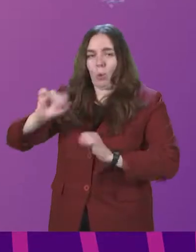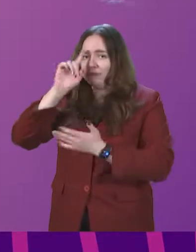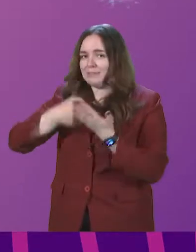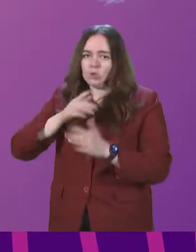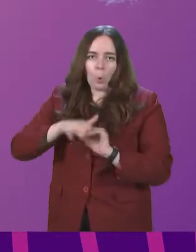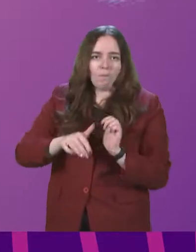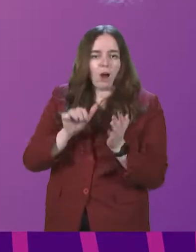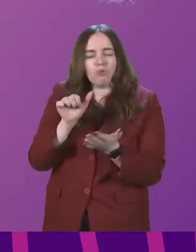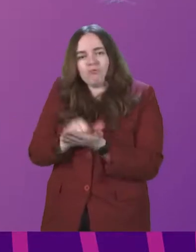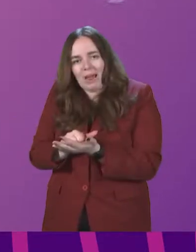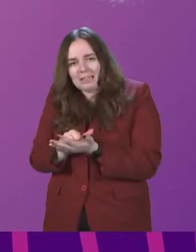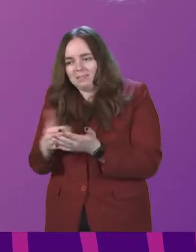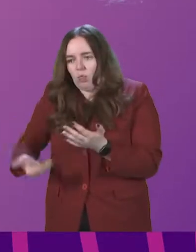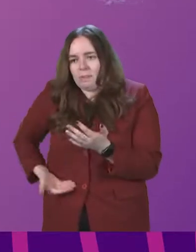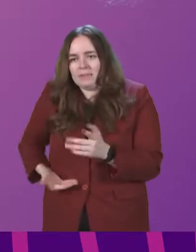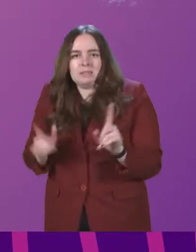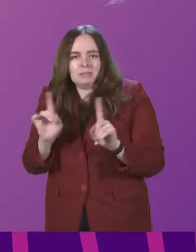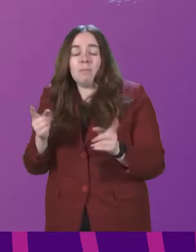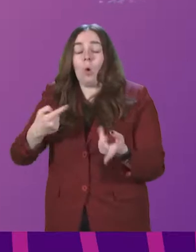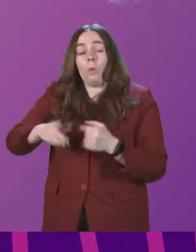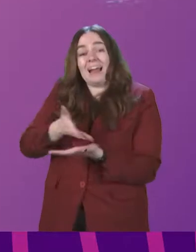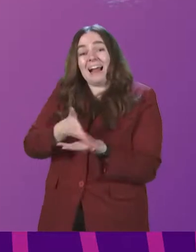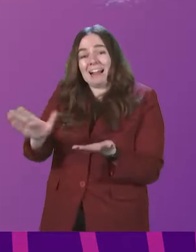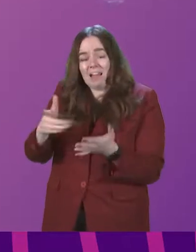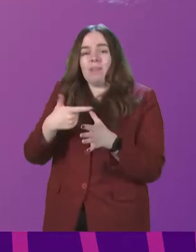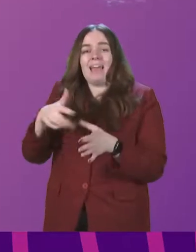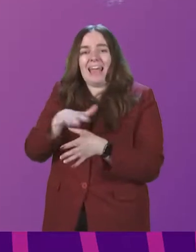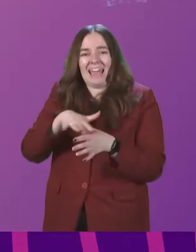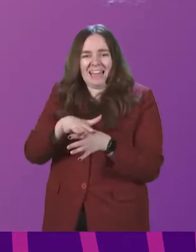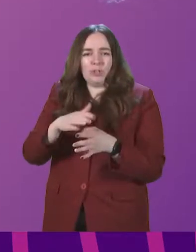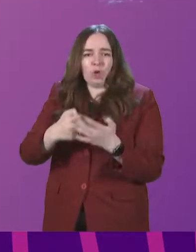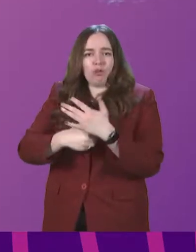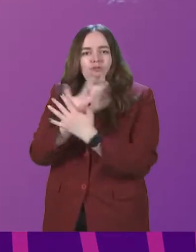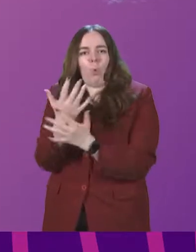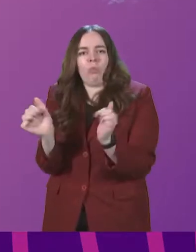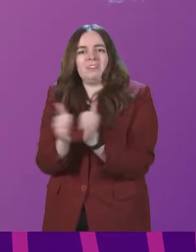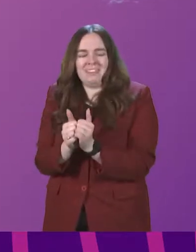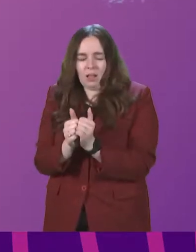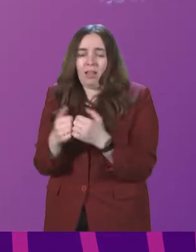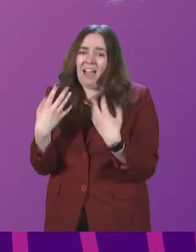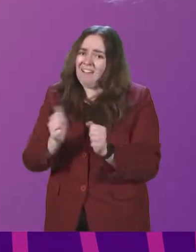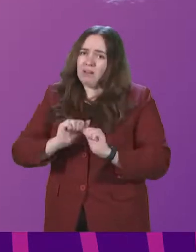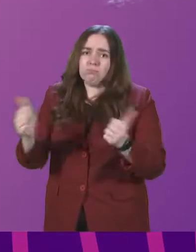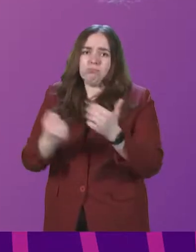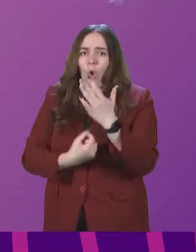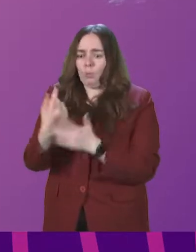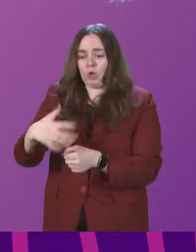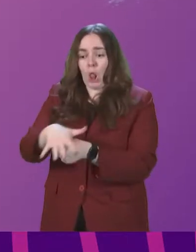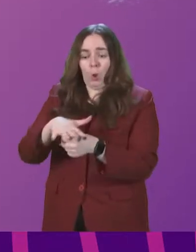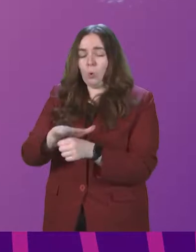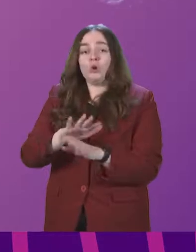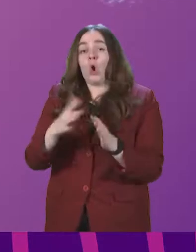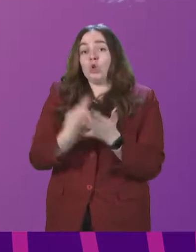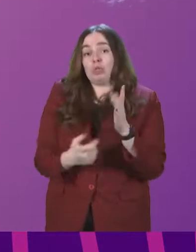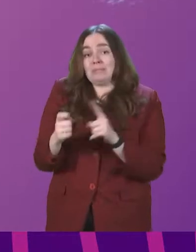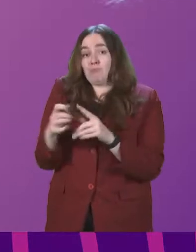what is right for the business. But we are clear that the Ayrshire Growth Deal does provide significant opportunities locally, not just for